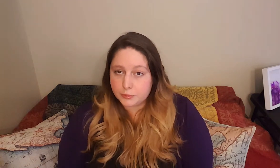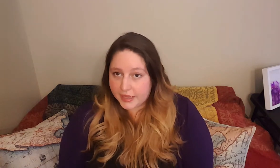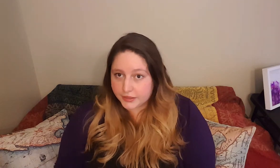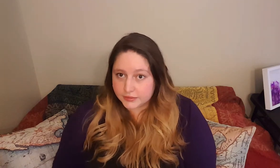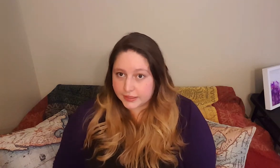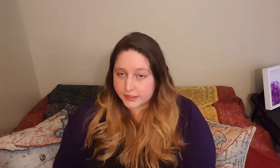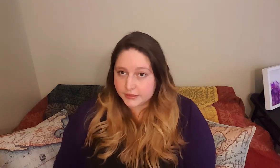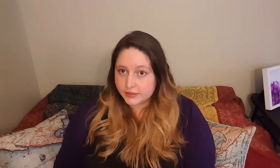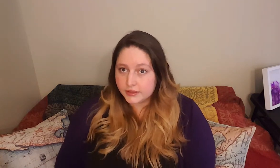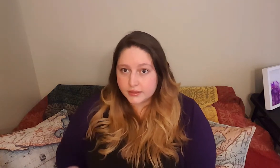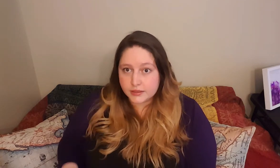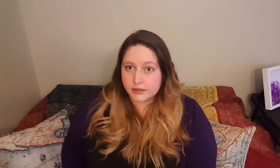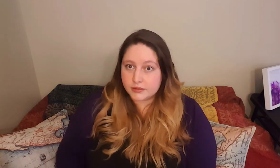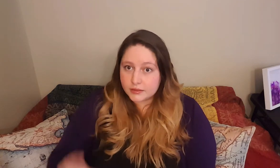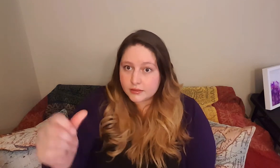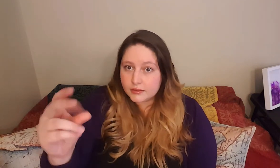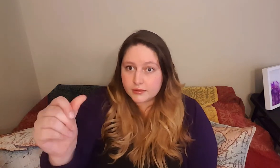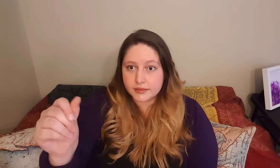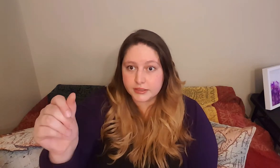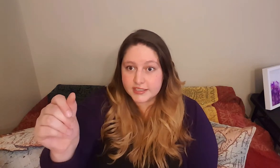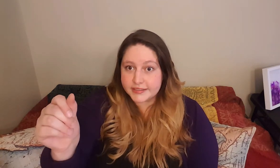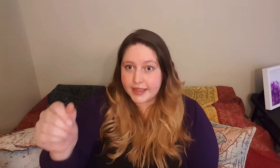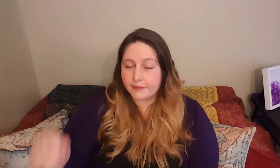pat your leg. And you snap.